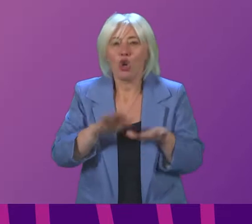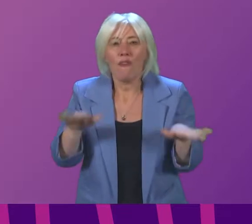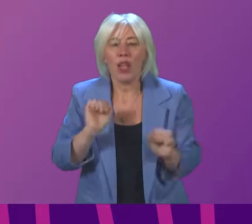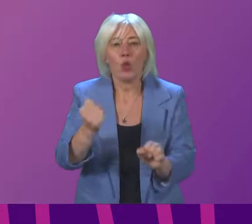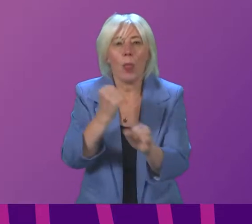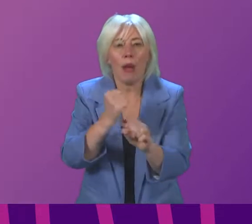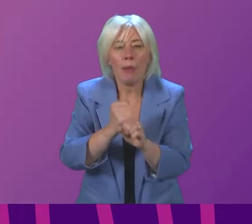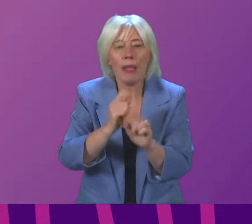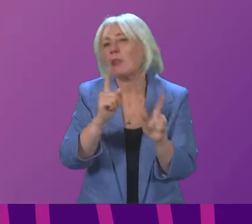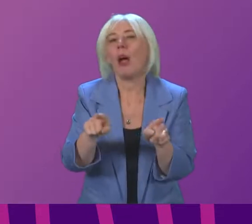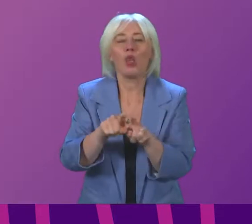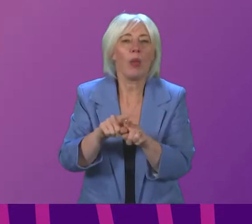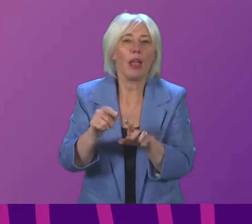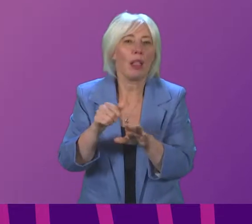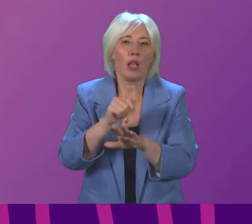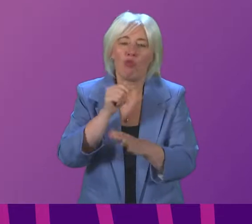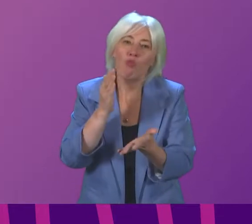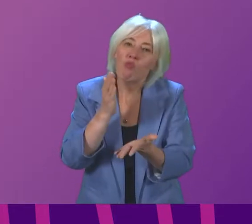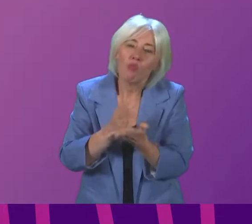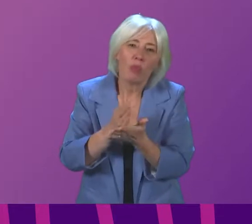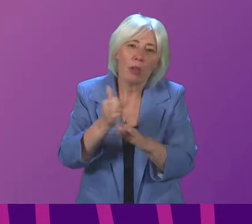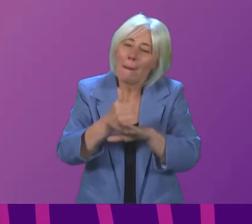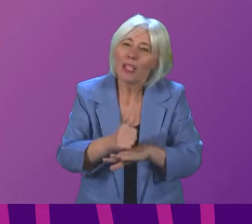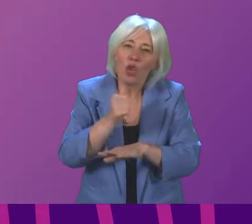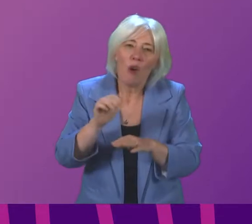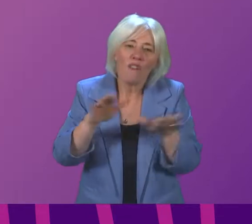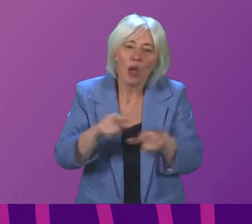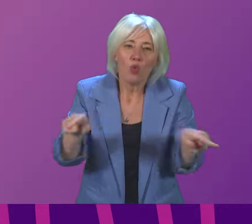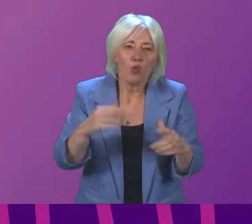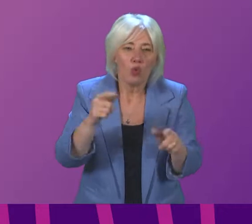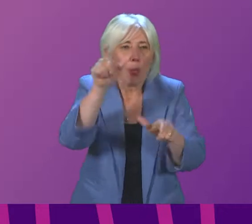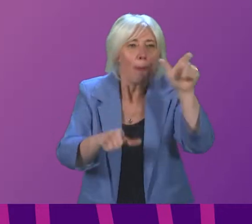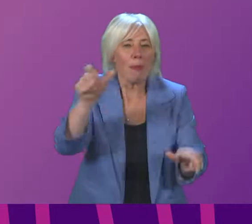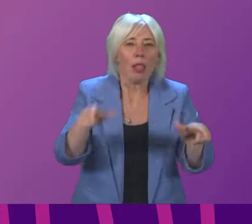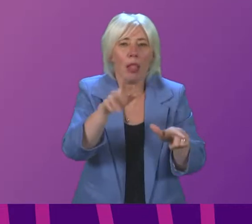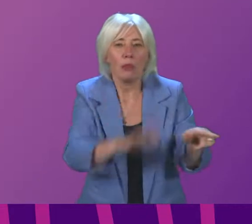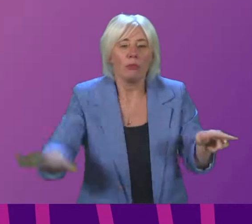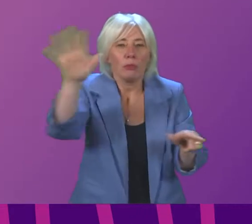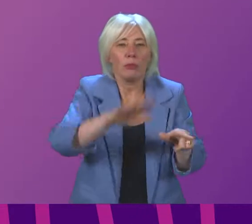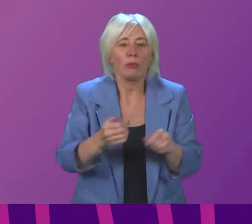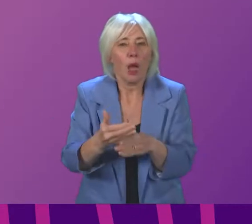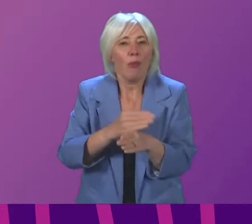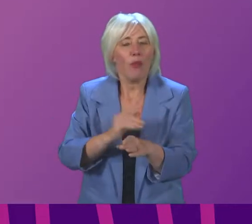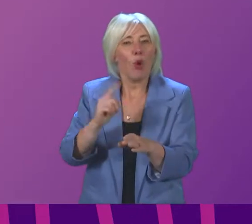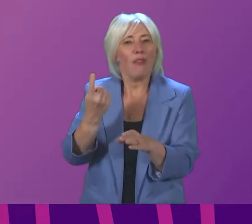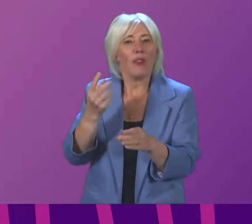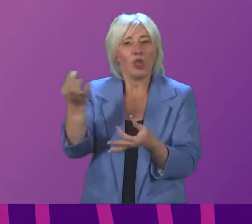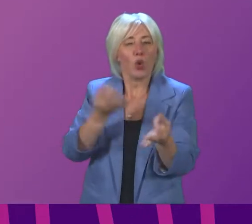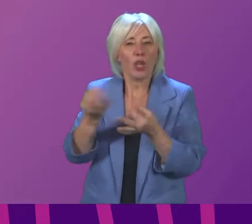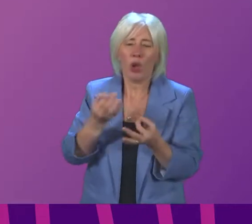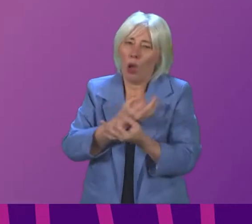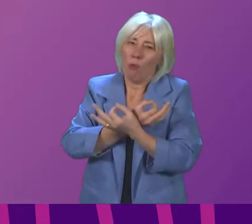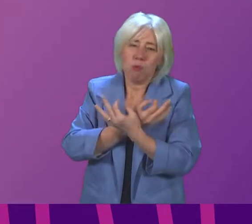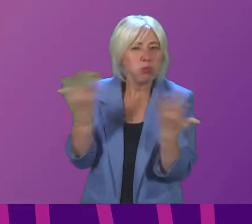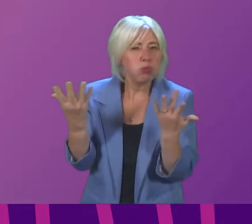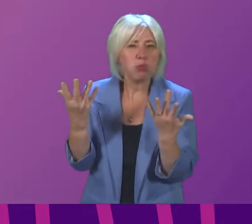involved fundamentally unfair to the populations we serve thank you before we take the next question there are many members who would